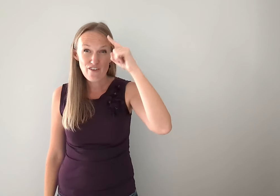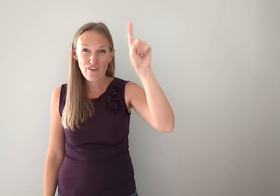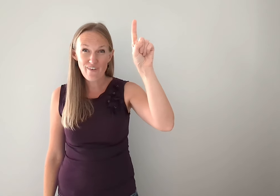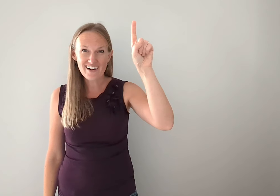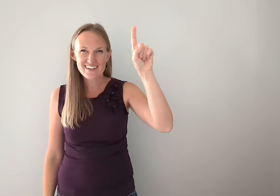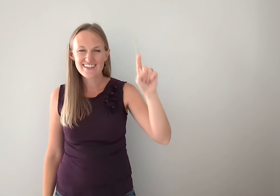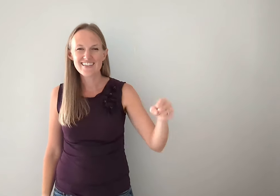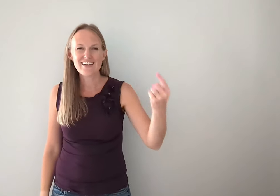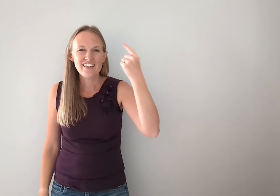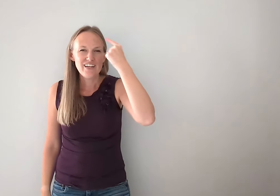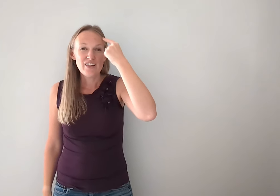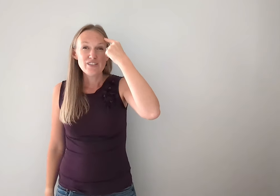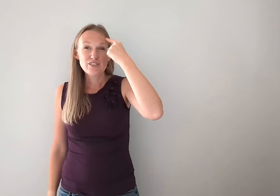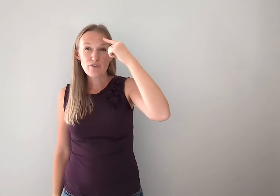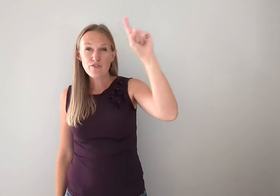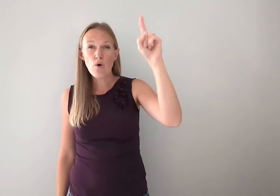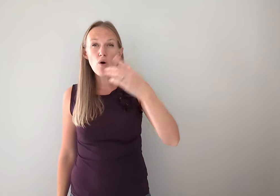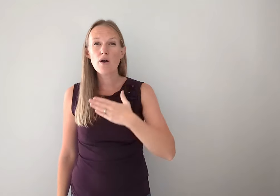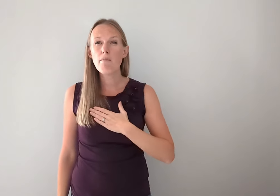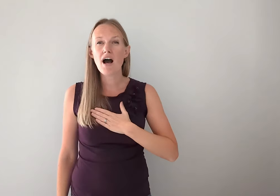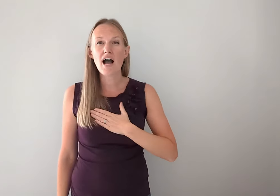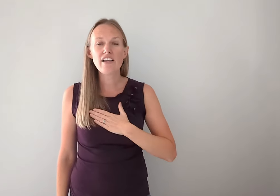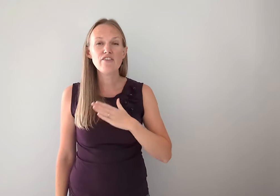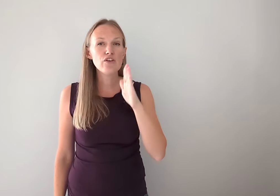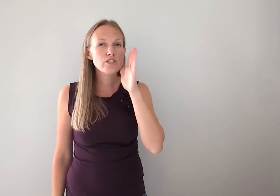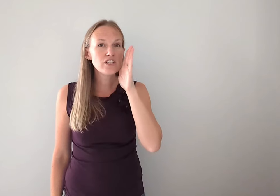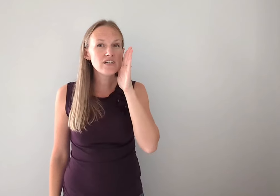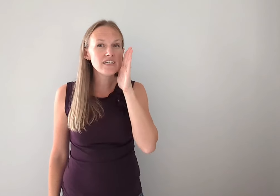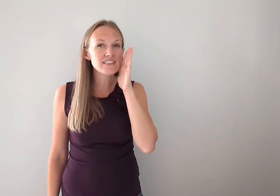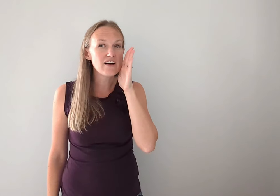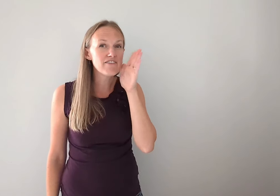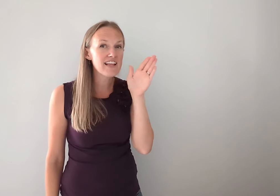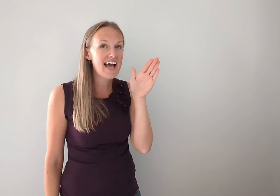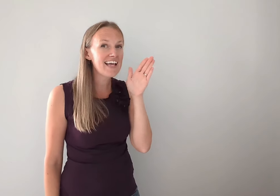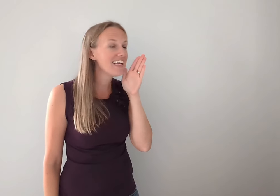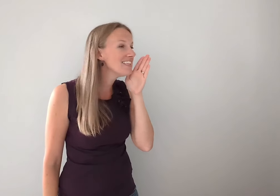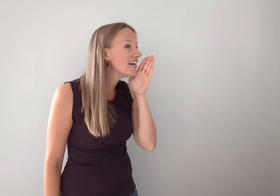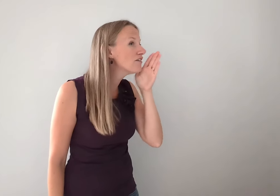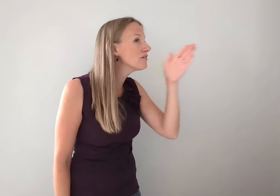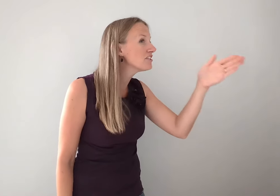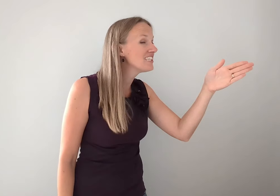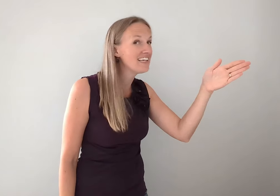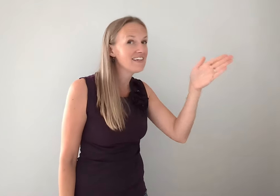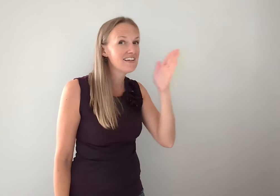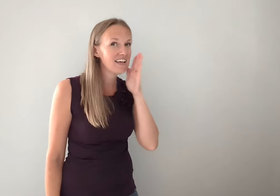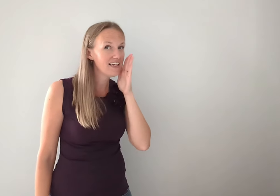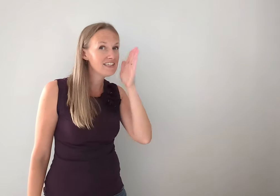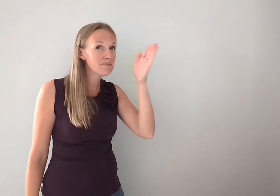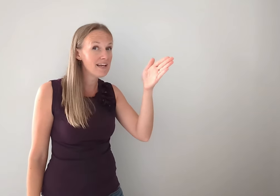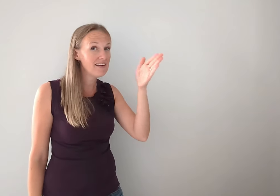Four. So for my future is a flat hand out from your chin. Okay. And depending